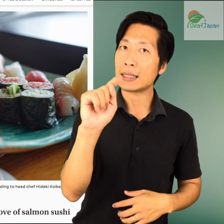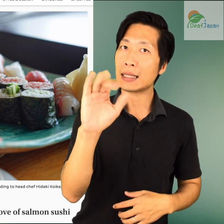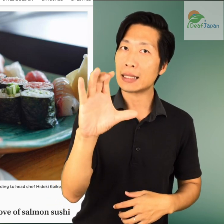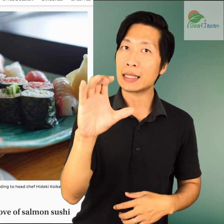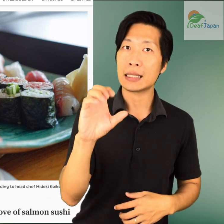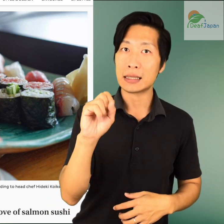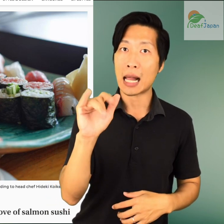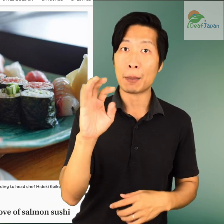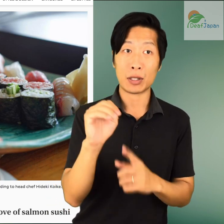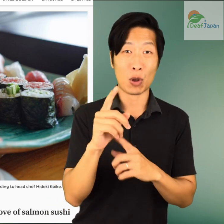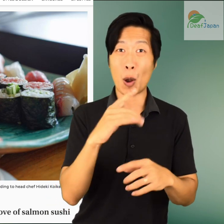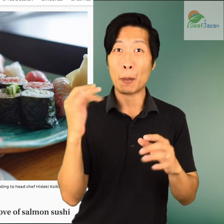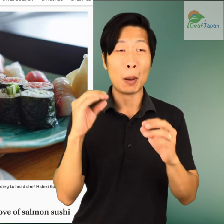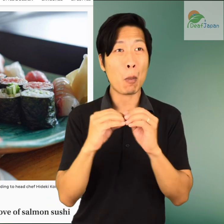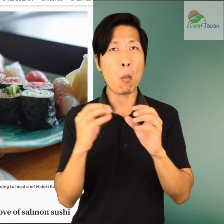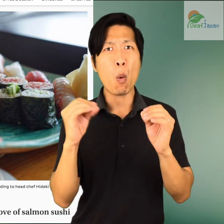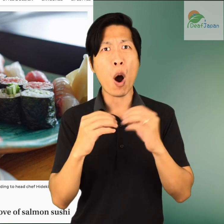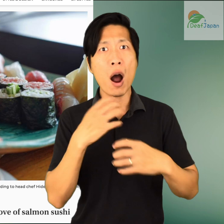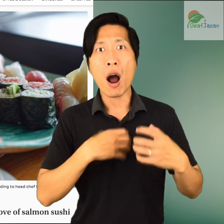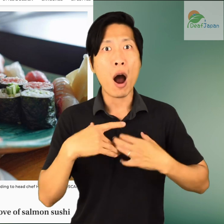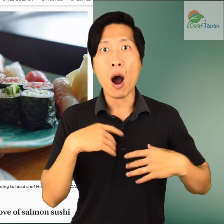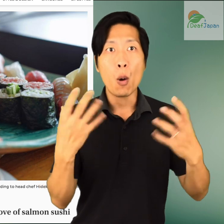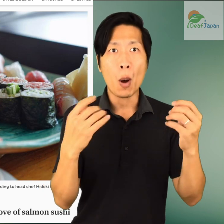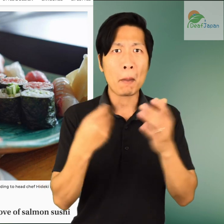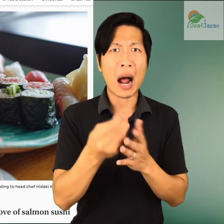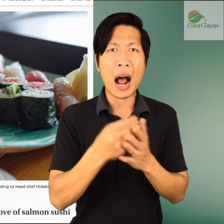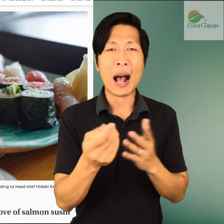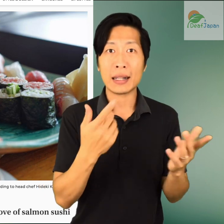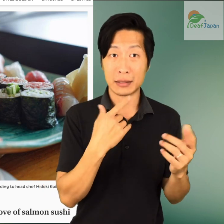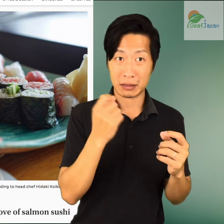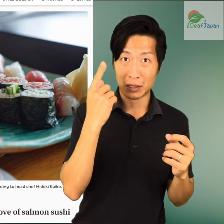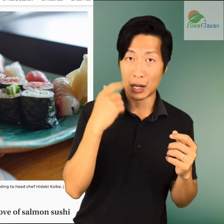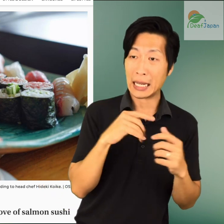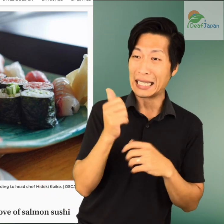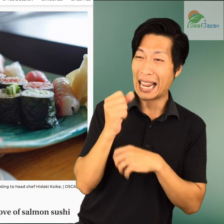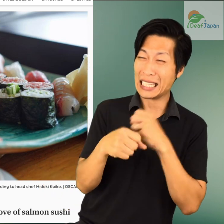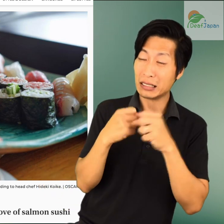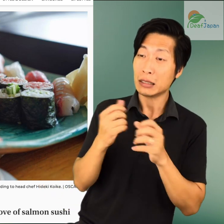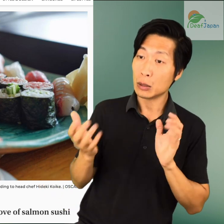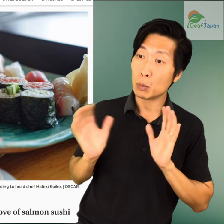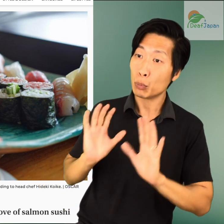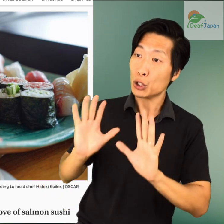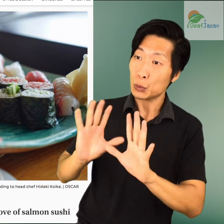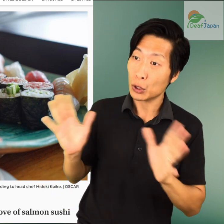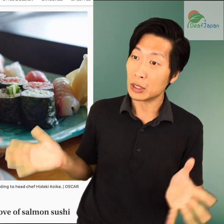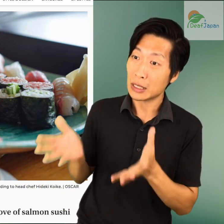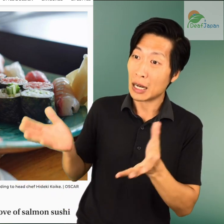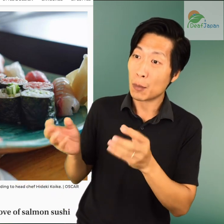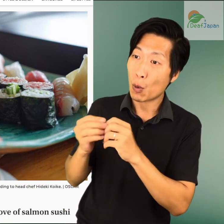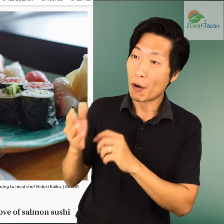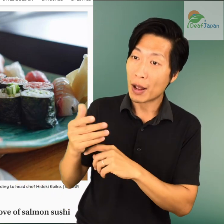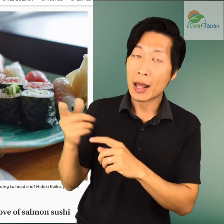had to play catch up. It took 10 years for the Japanese market to take off, but 20 years before the industry understood what was happening.